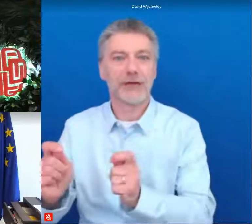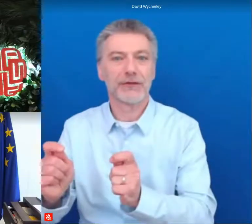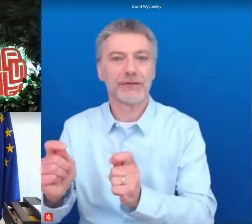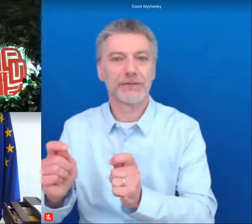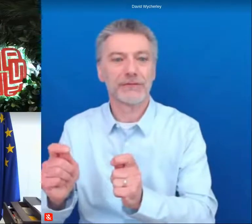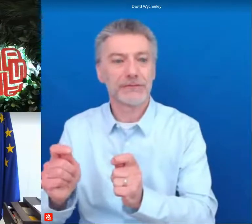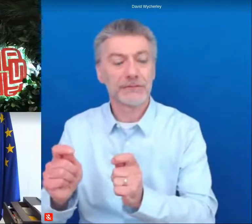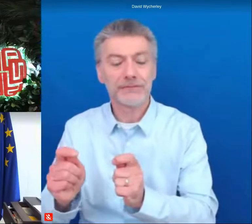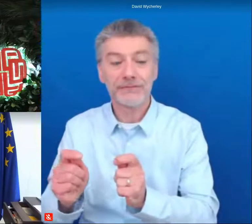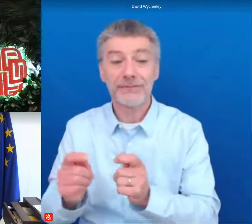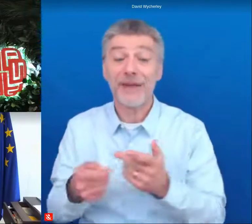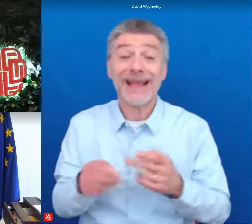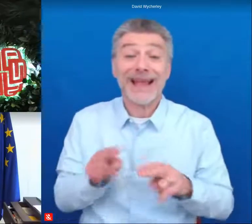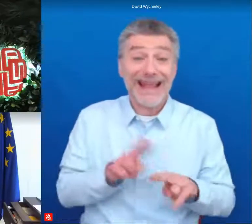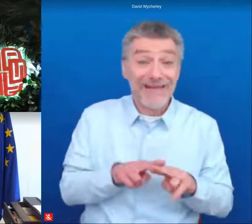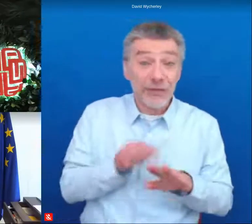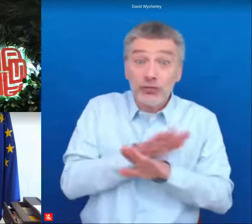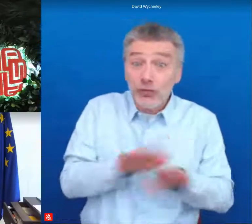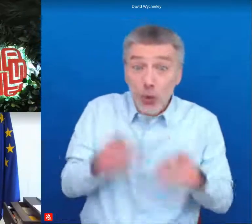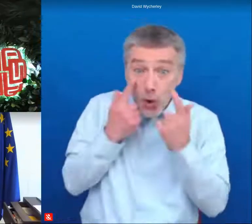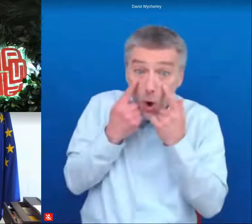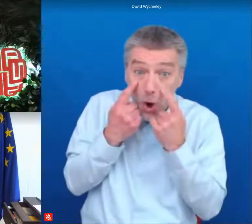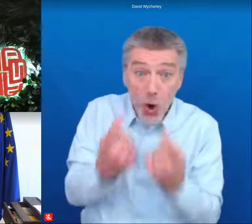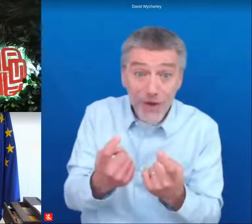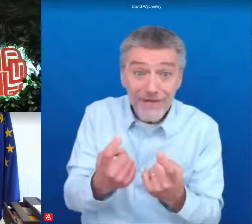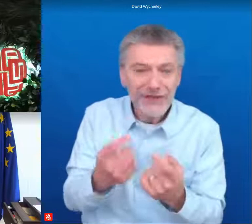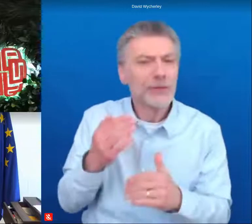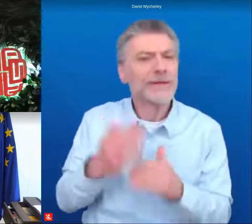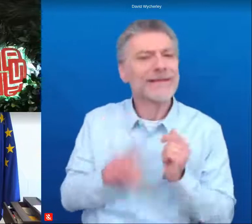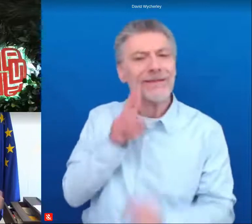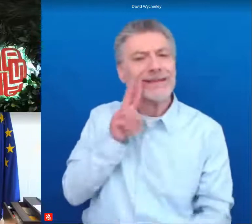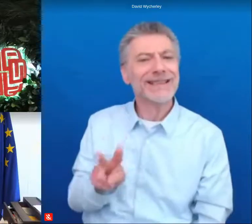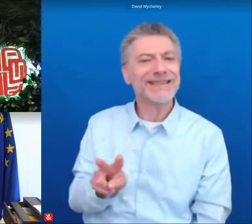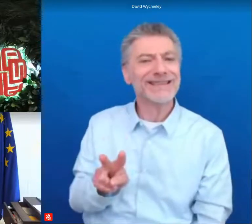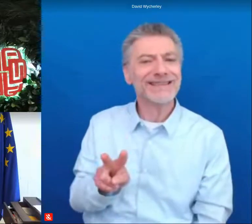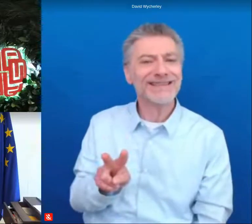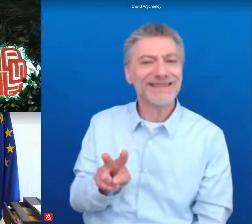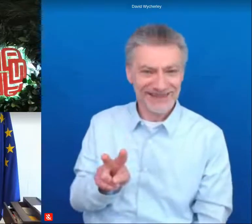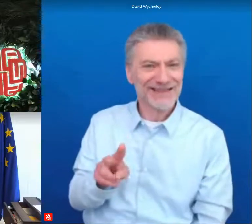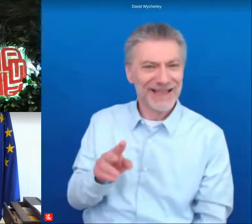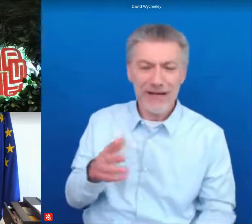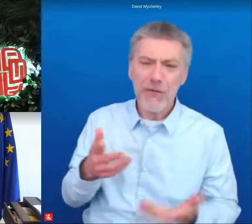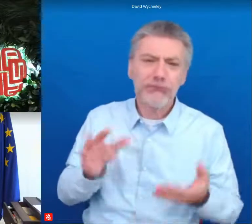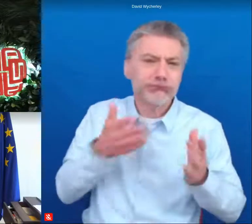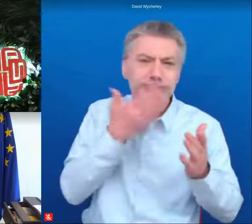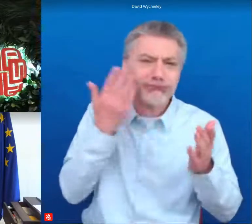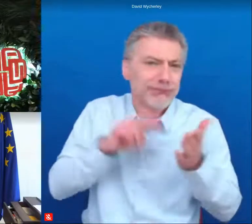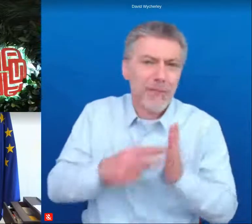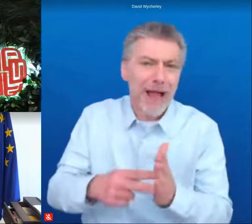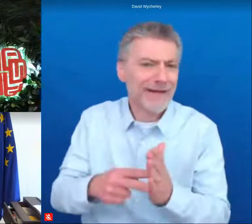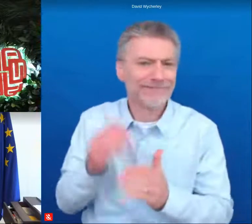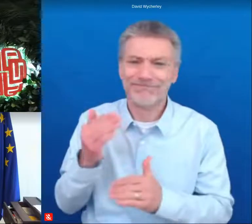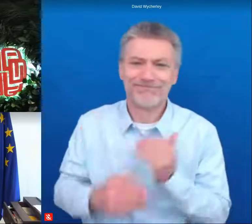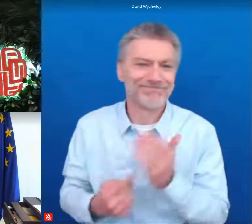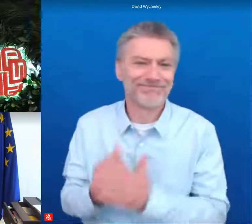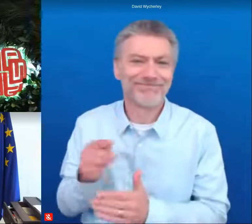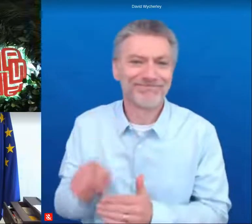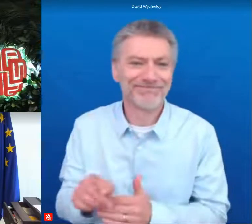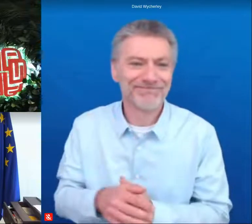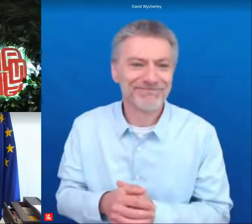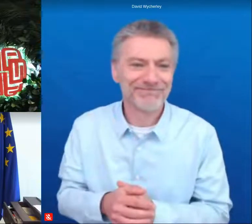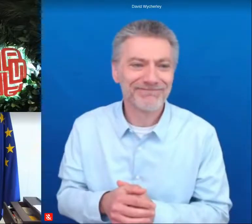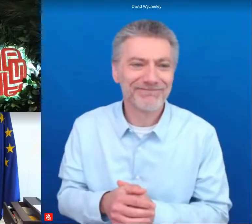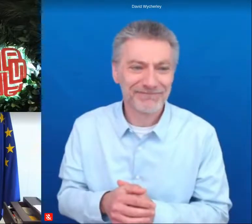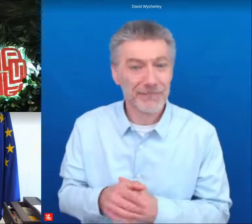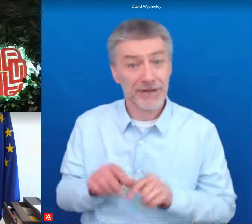doesn't happen is if you don't look for it if you don't address it if you don't prepare a plan and these uh these